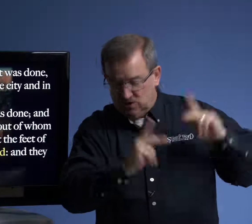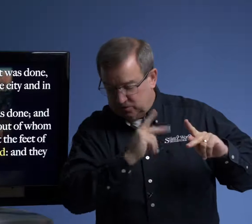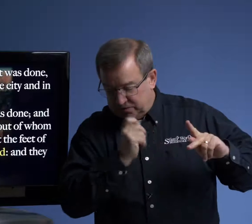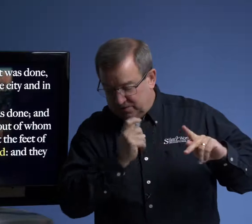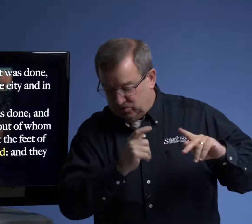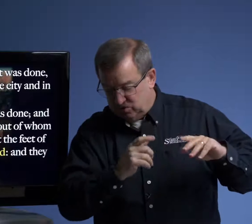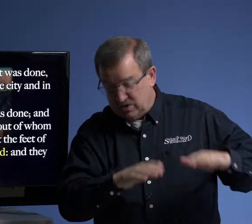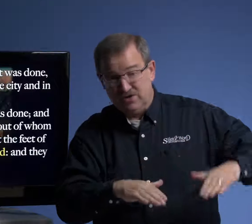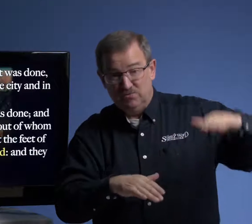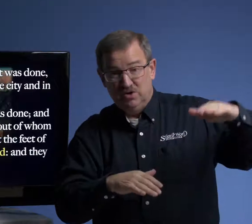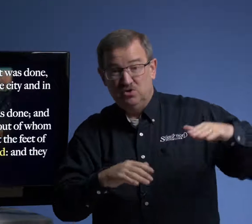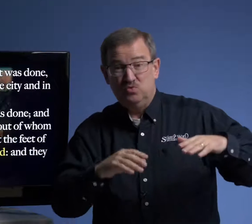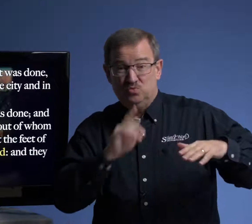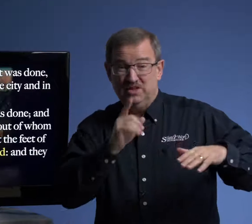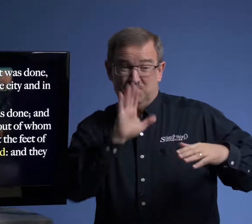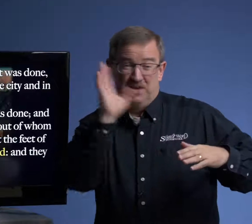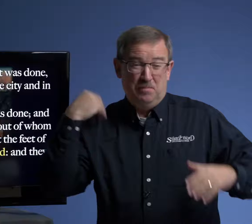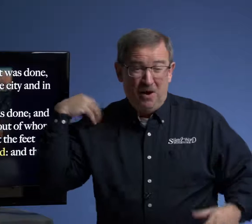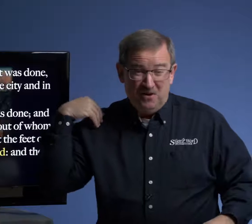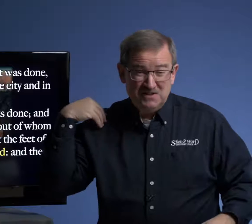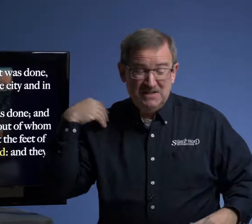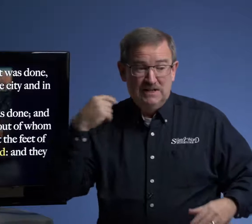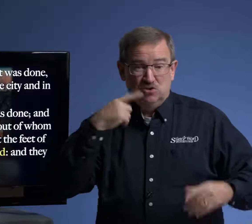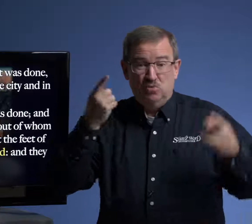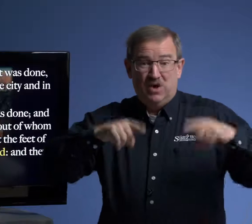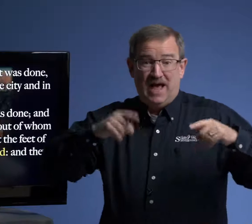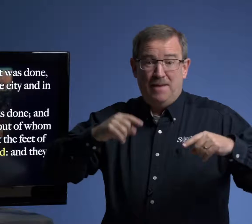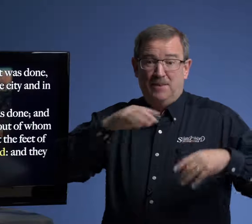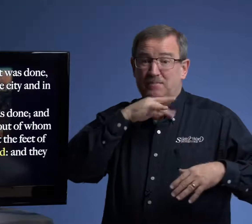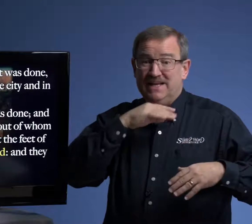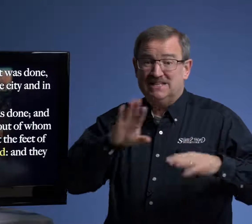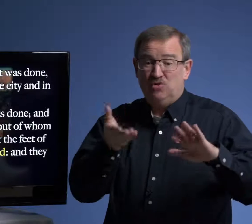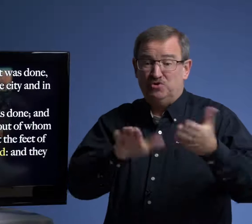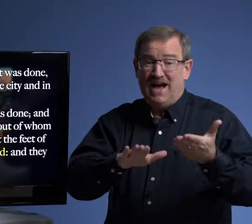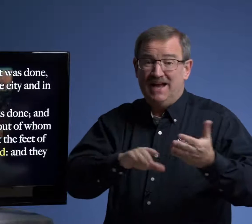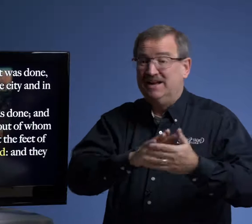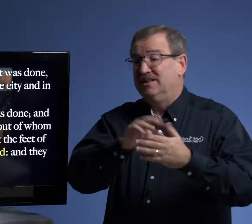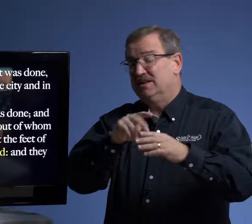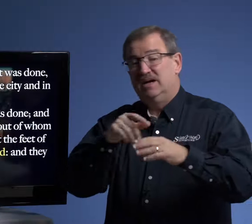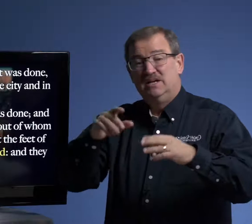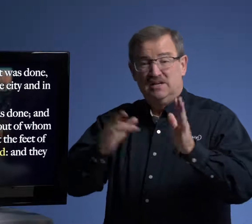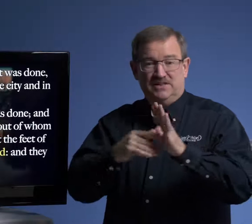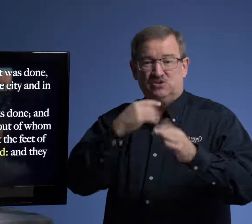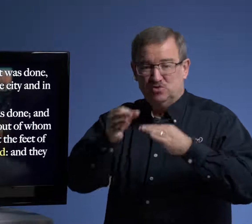told the people who had, who really were their boss, told what happened. The pigs have all died. And they told